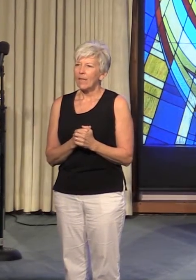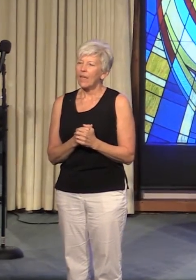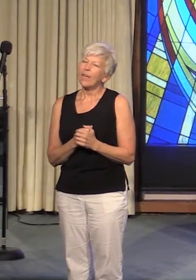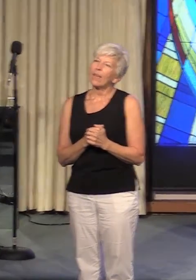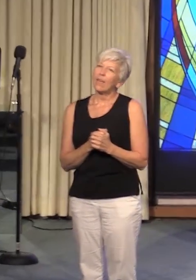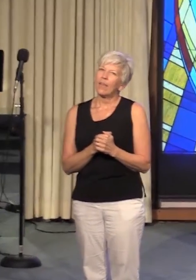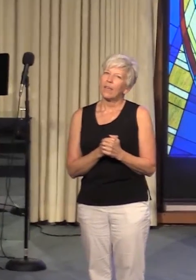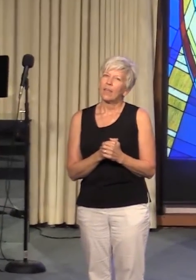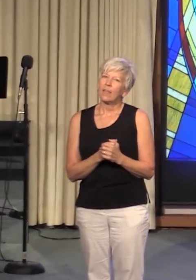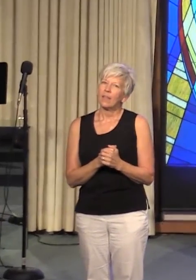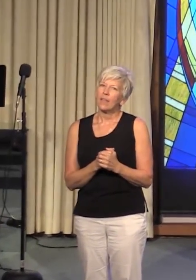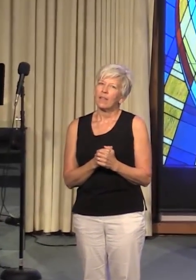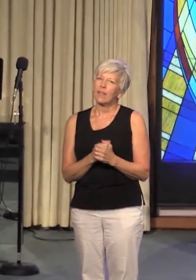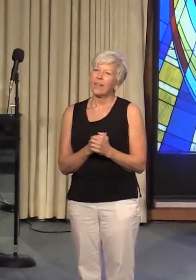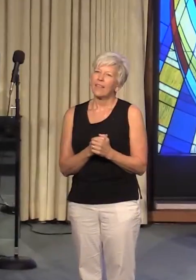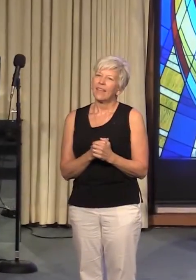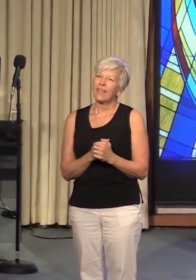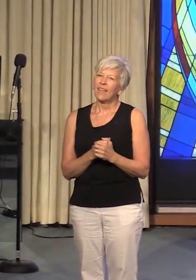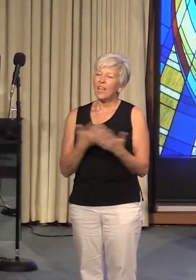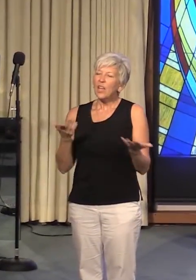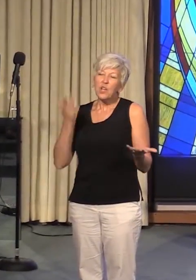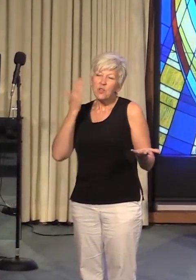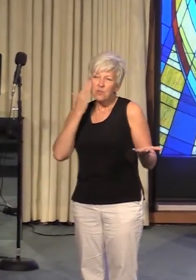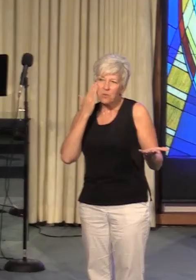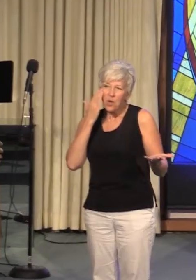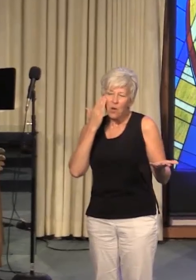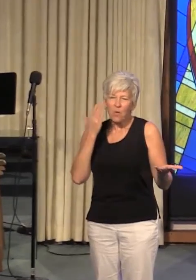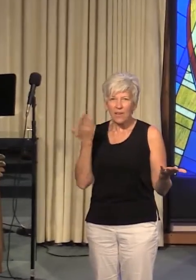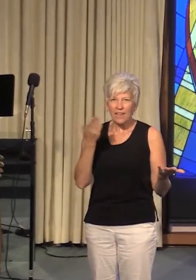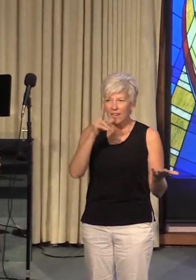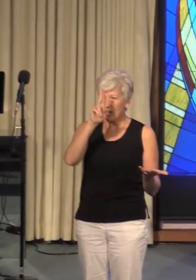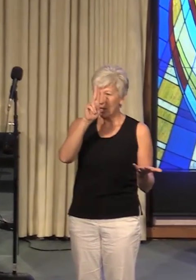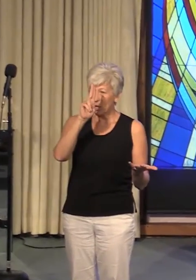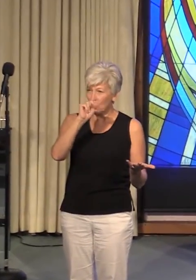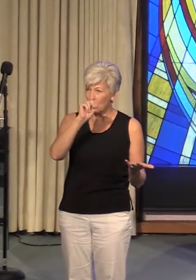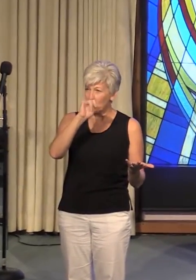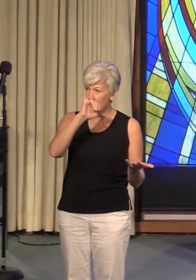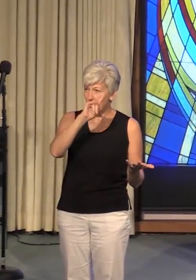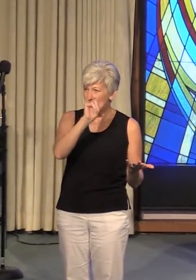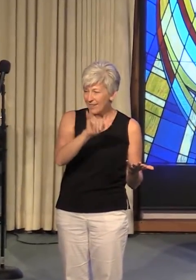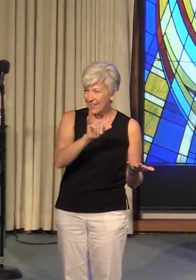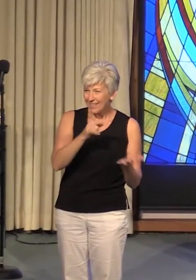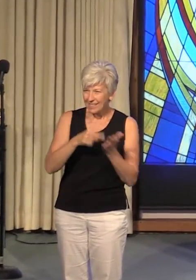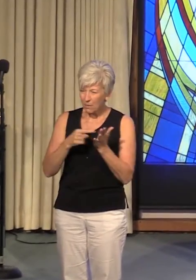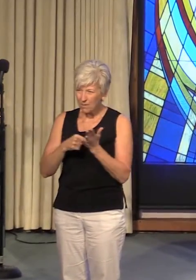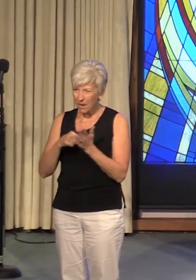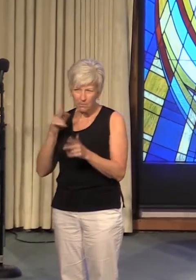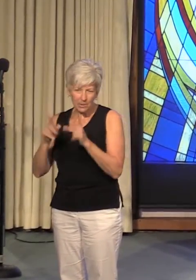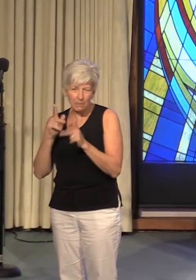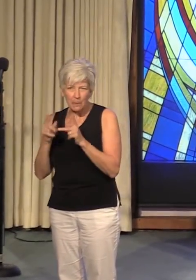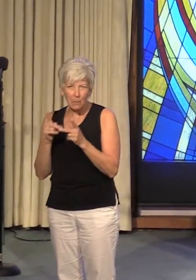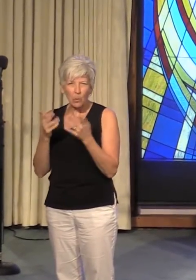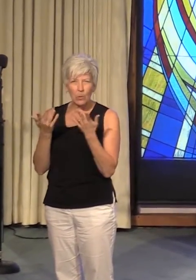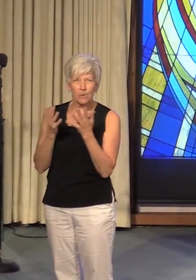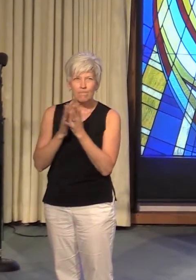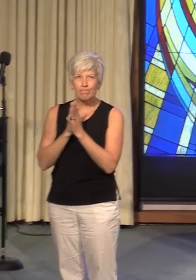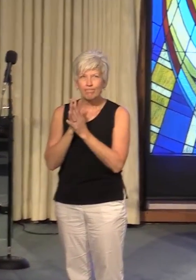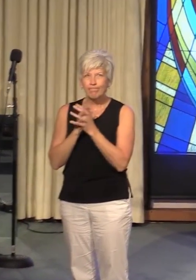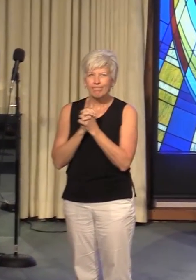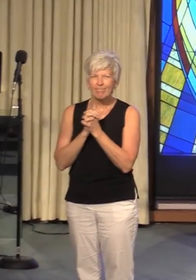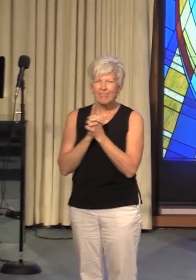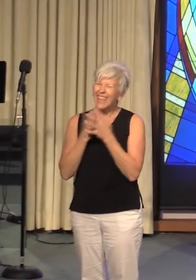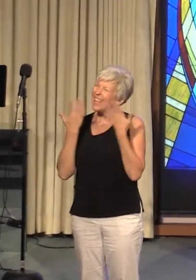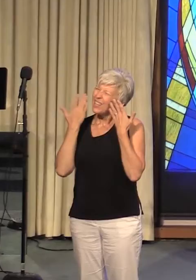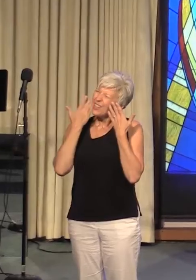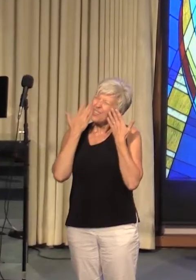is, you know, in unity sometimes I think people don't really know what